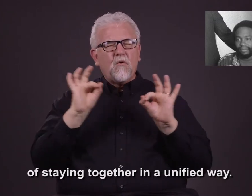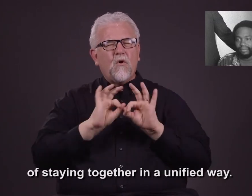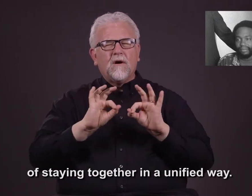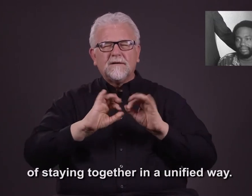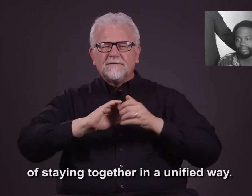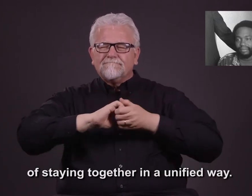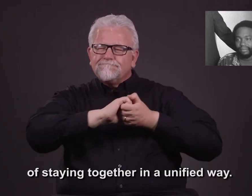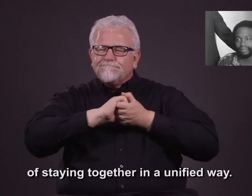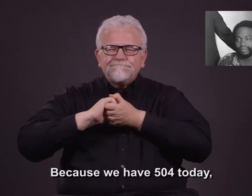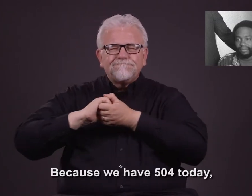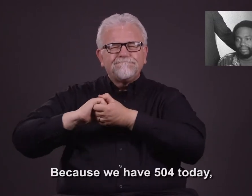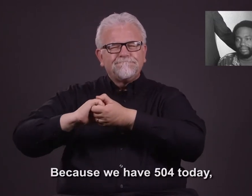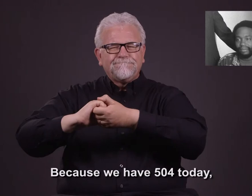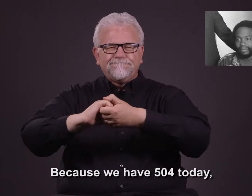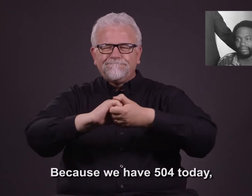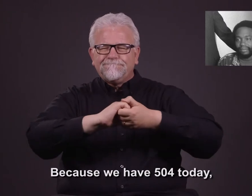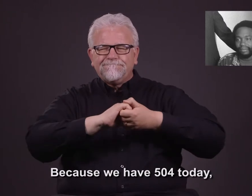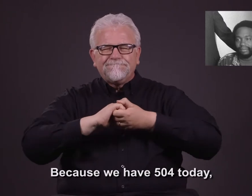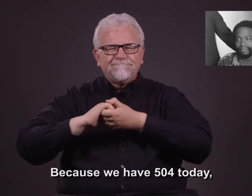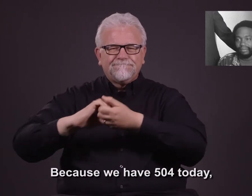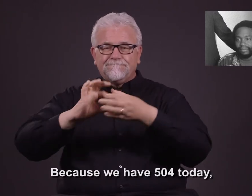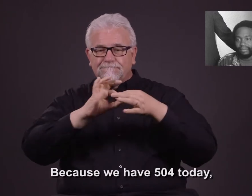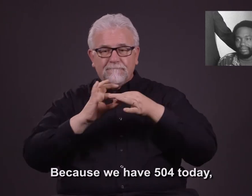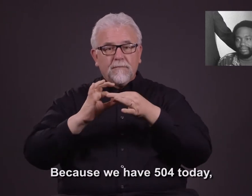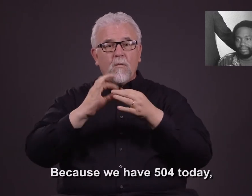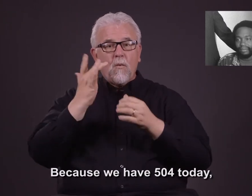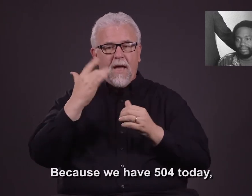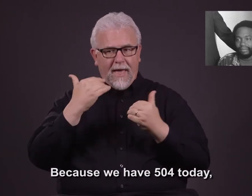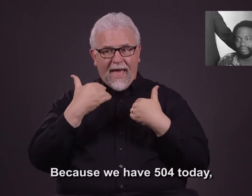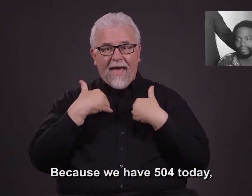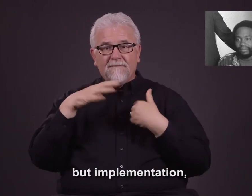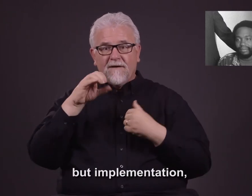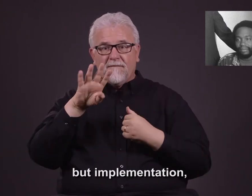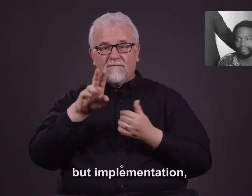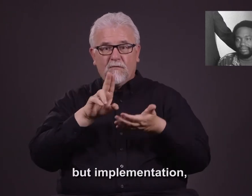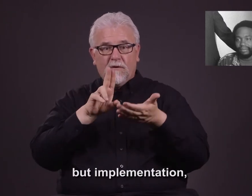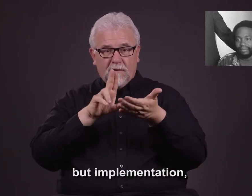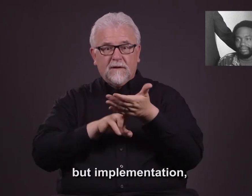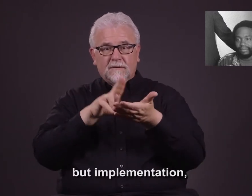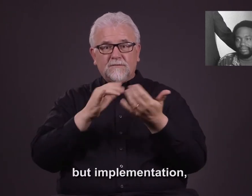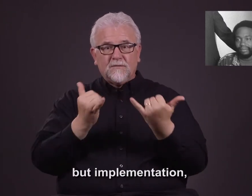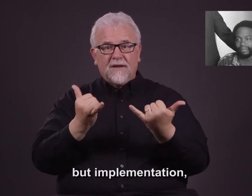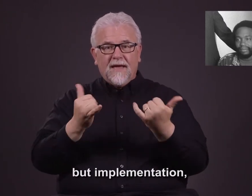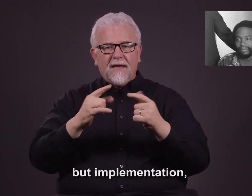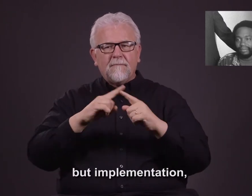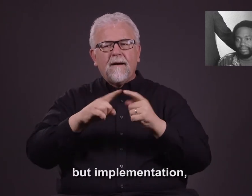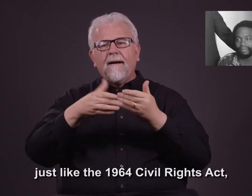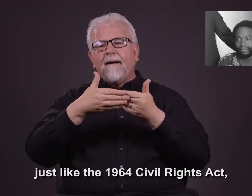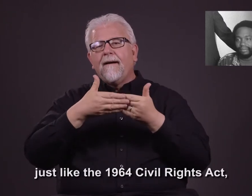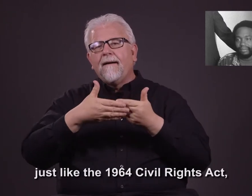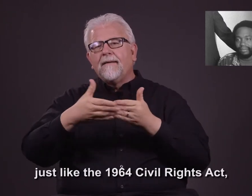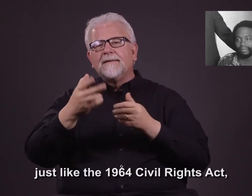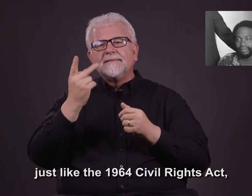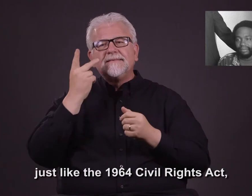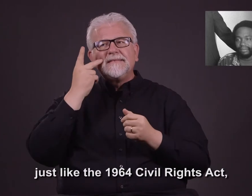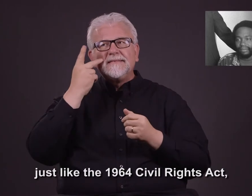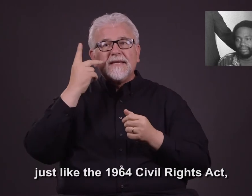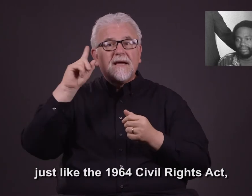way. Because we have 504 today, but implementation, just like the